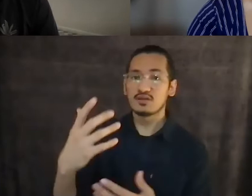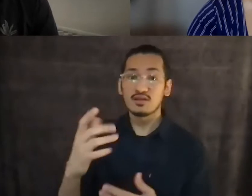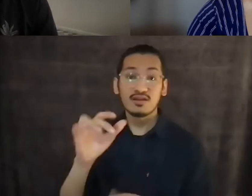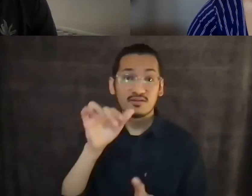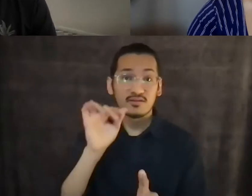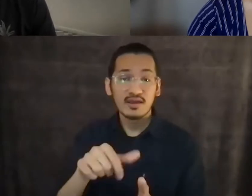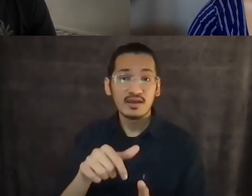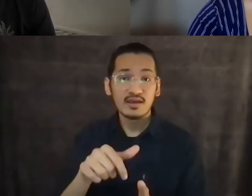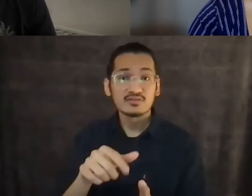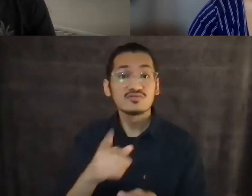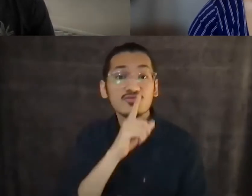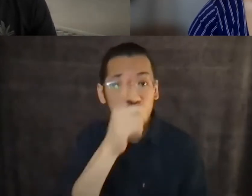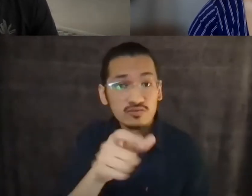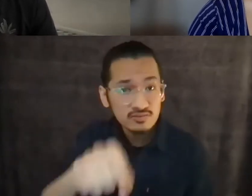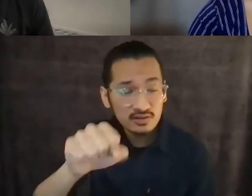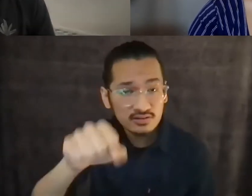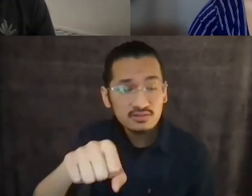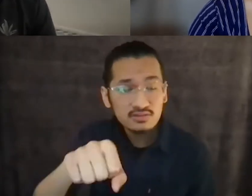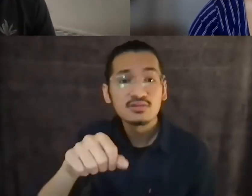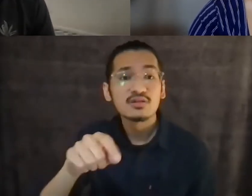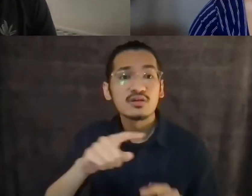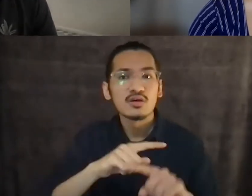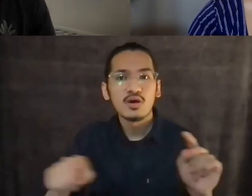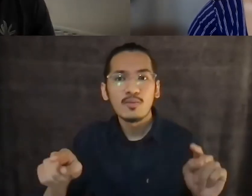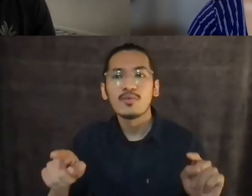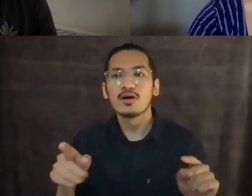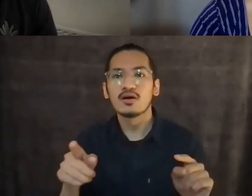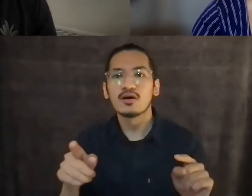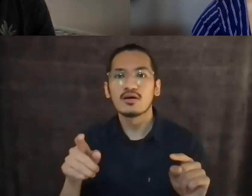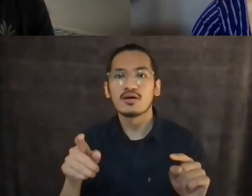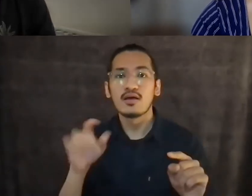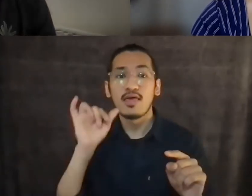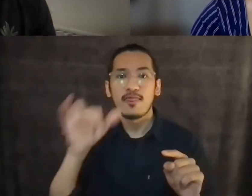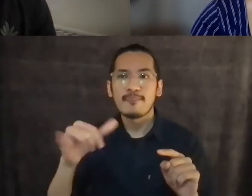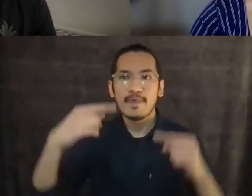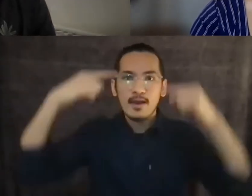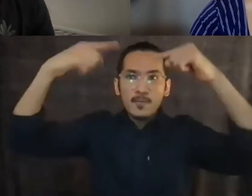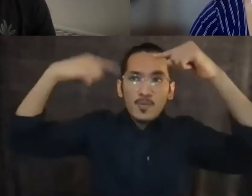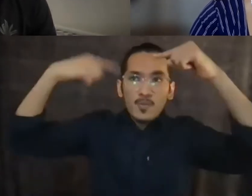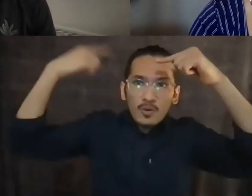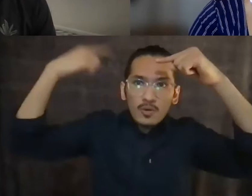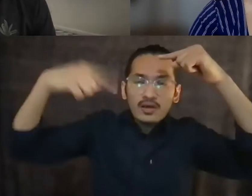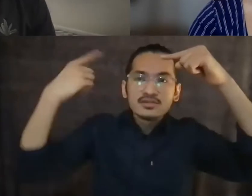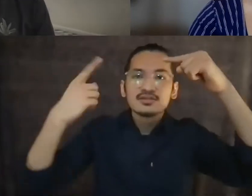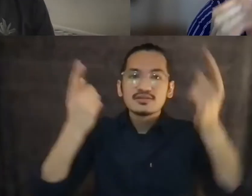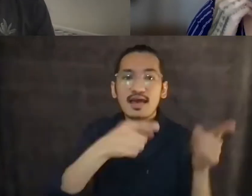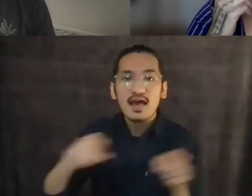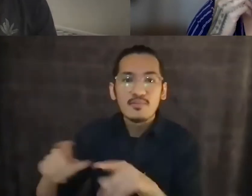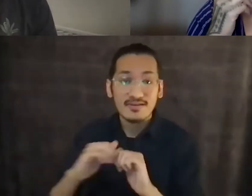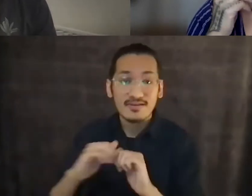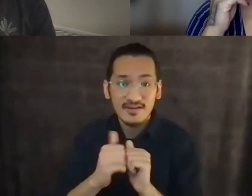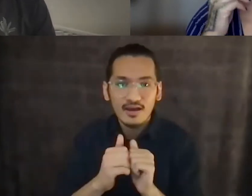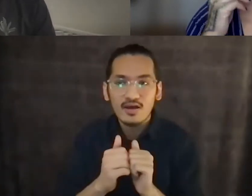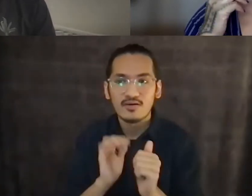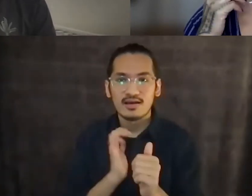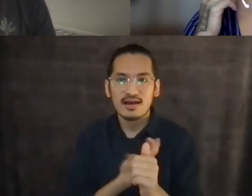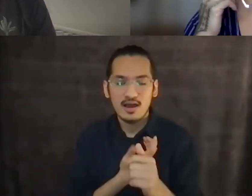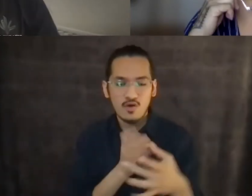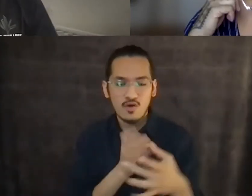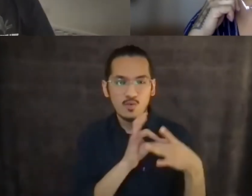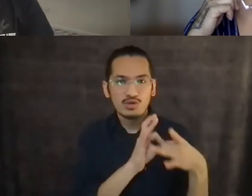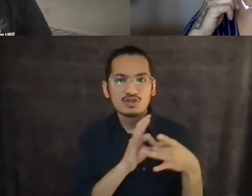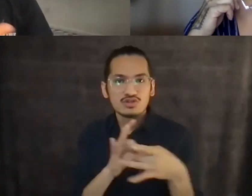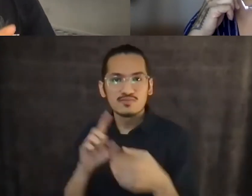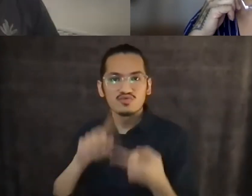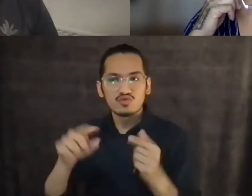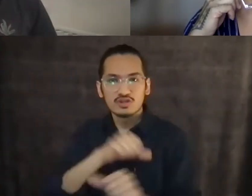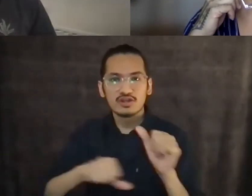much of that was facilitated through a disruption of our relationships to each other. Um, and so when, when,